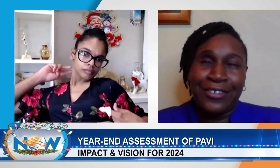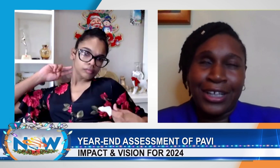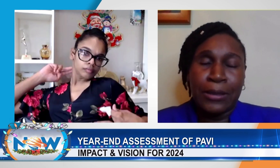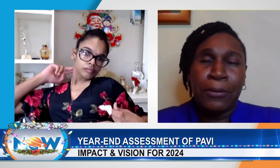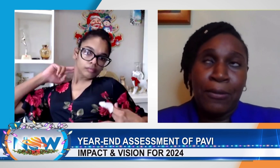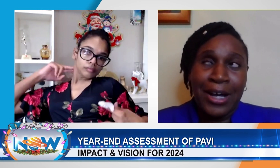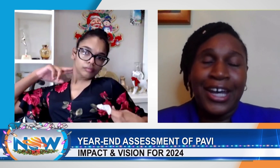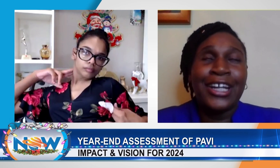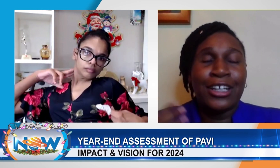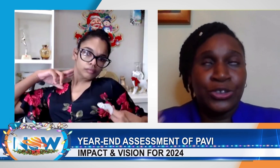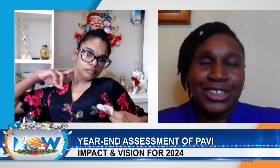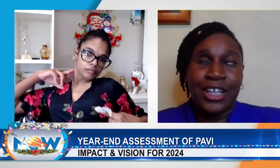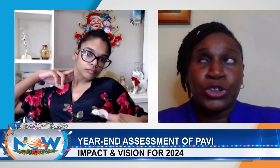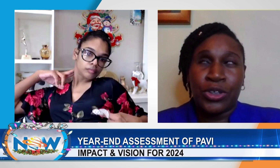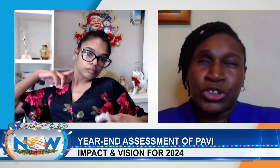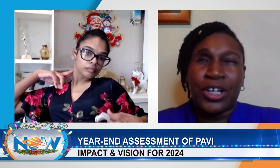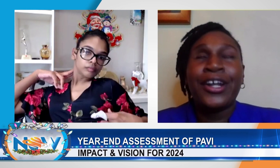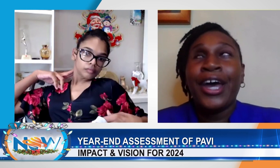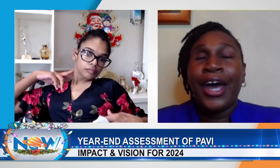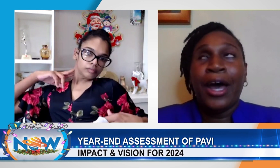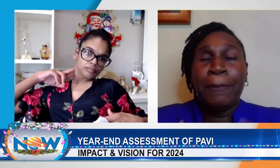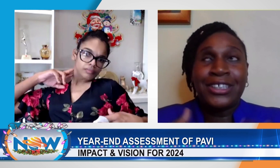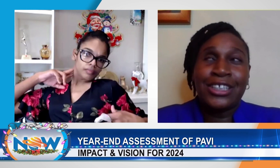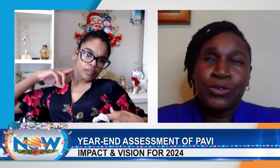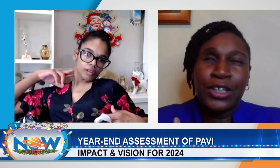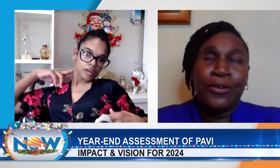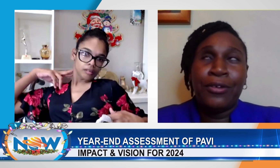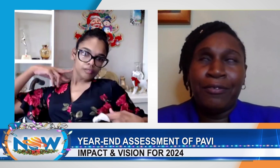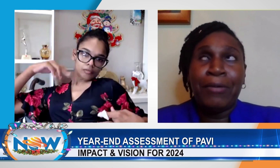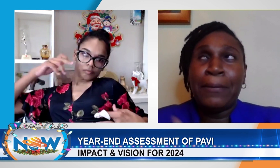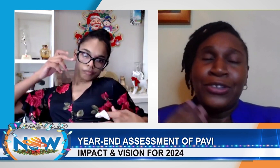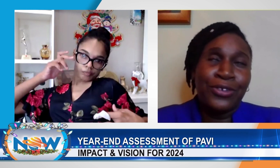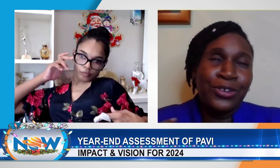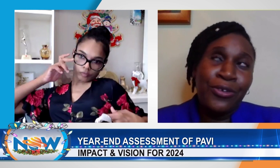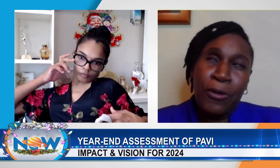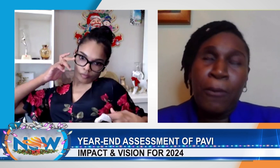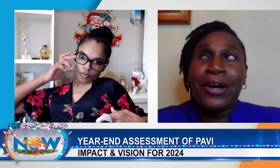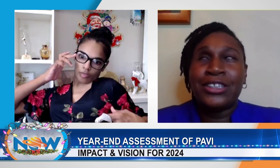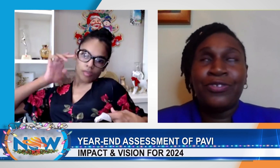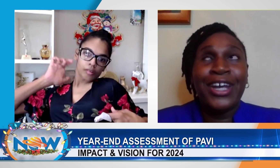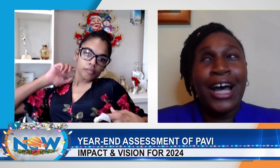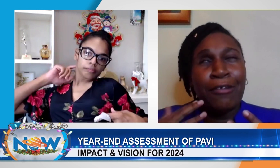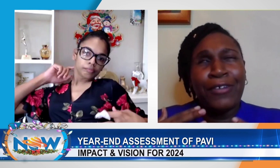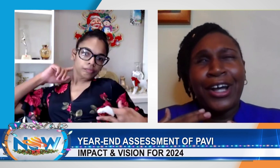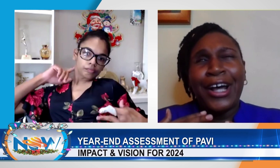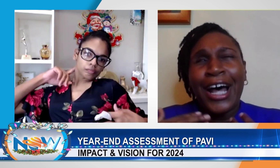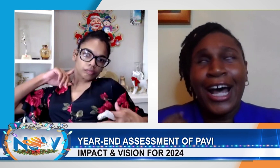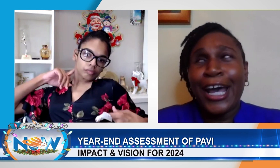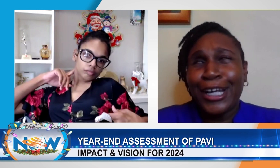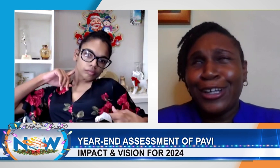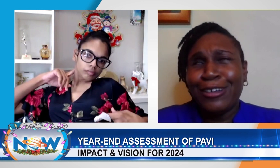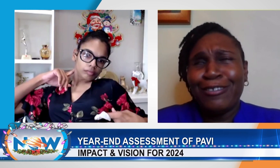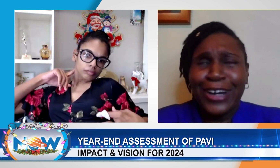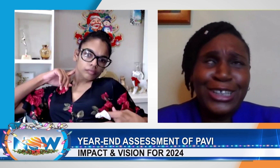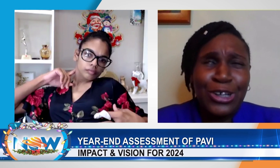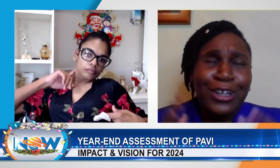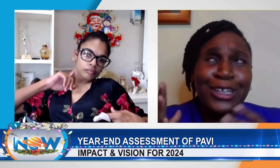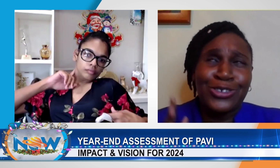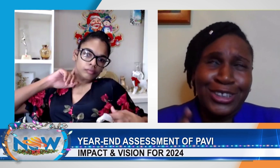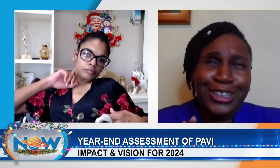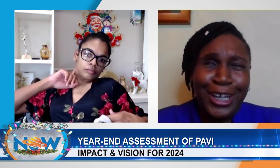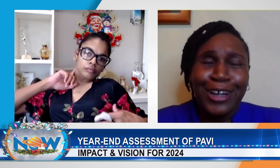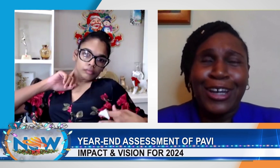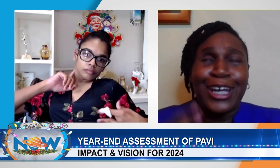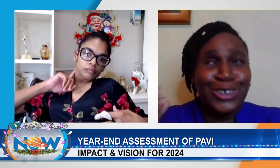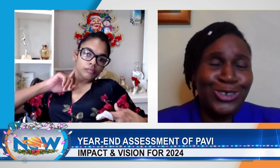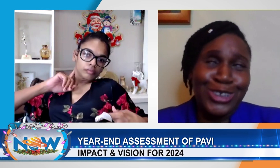a postgraduate diploma in literacy instruction. Persons probably don't know, but we have a high rate of